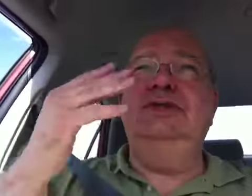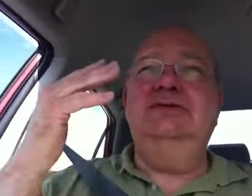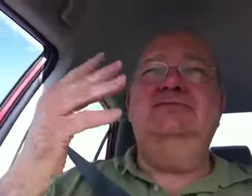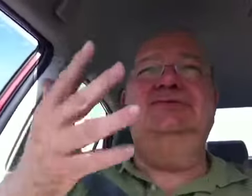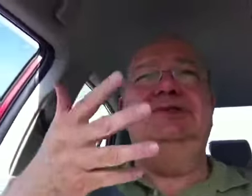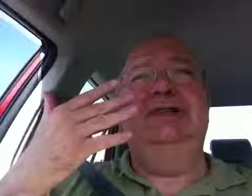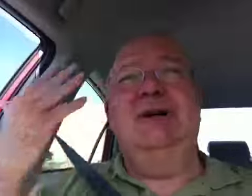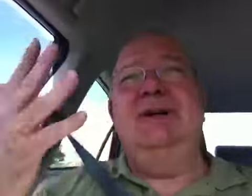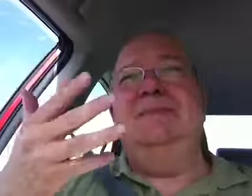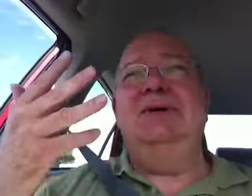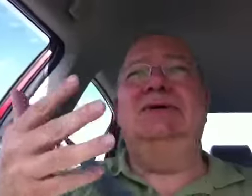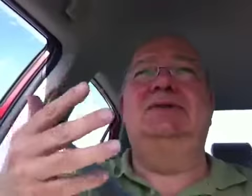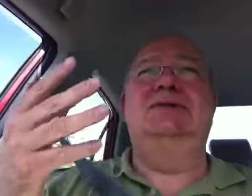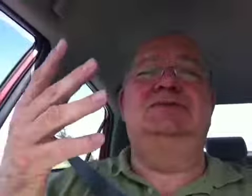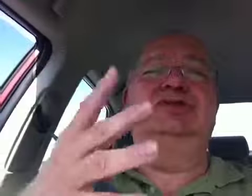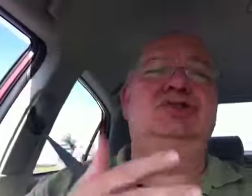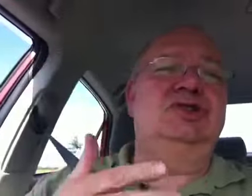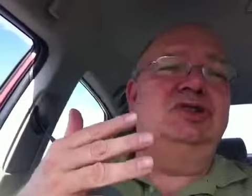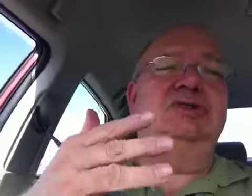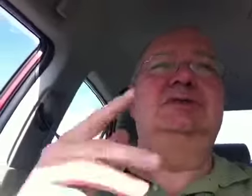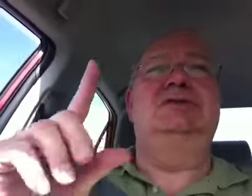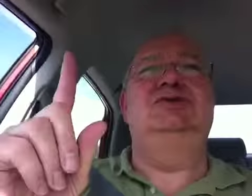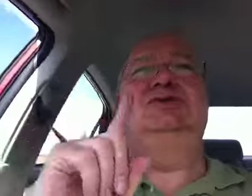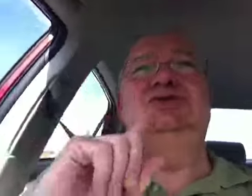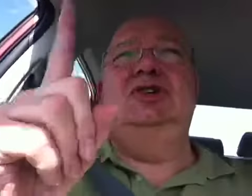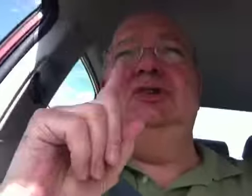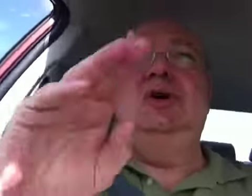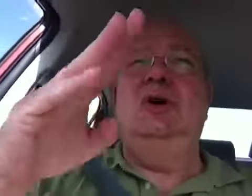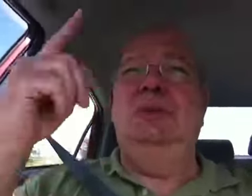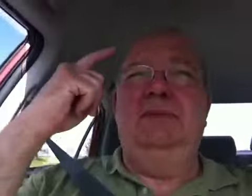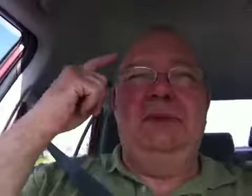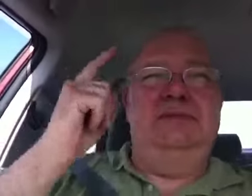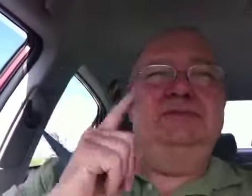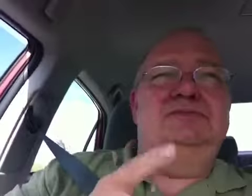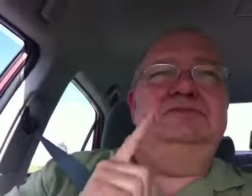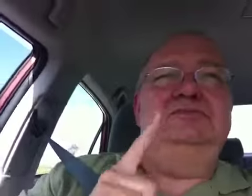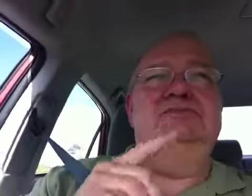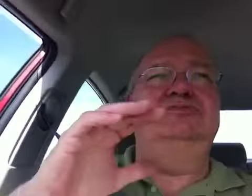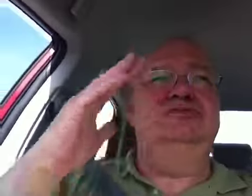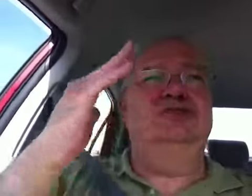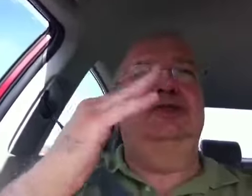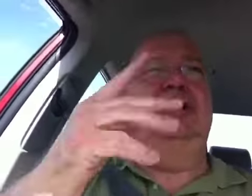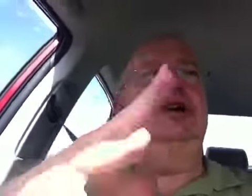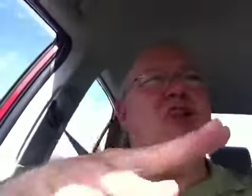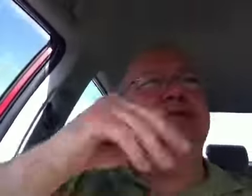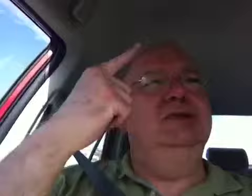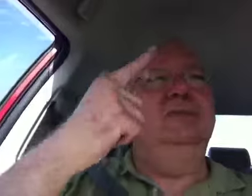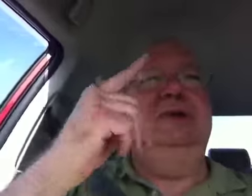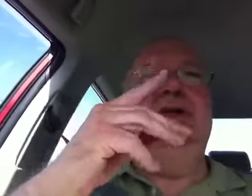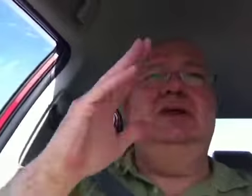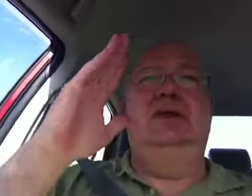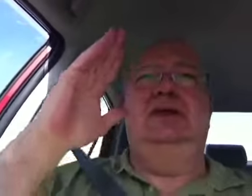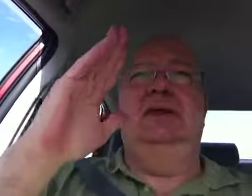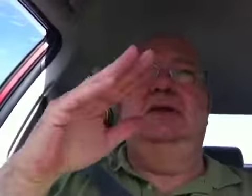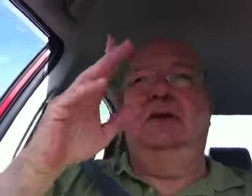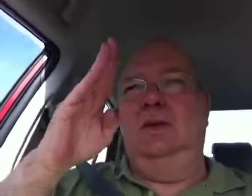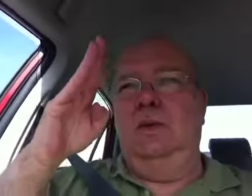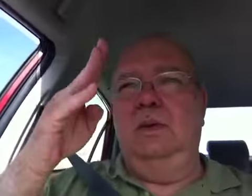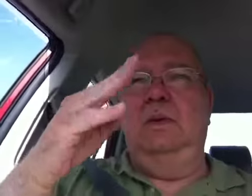weather advisor. We'll be here communicating with the National Weather Service, weather spotters, and local and state law enforcement so we can tell